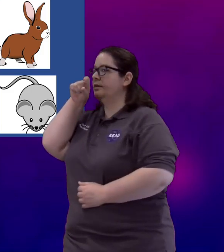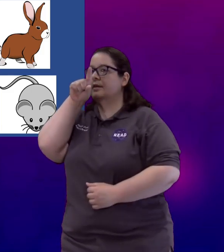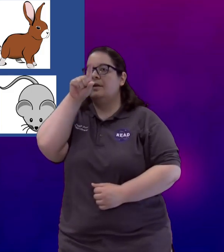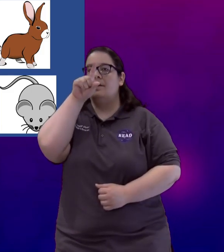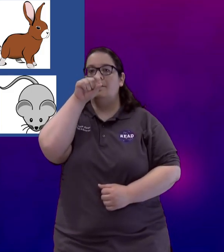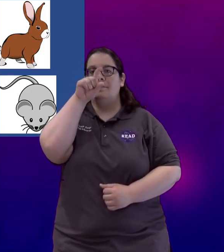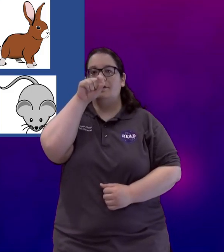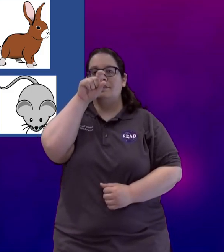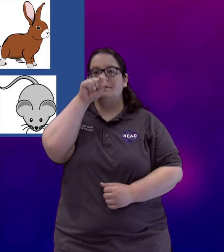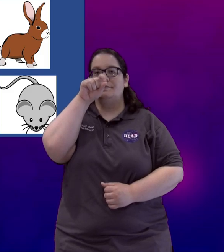Bird.